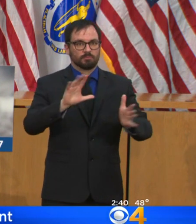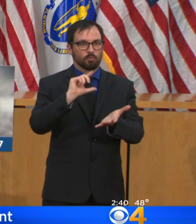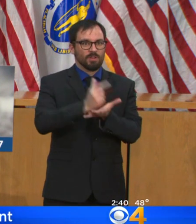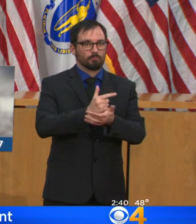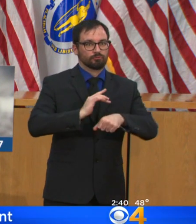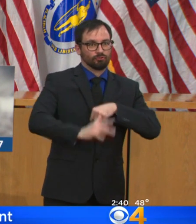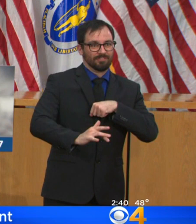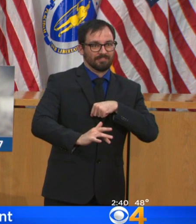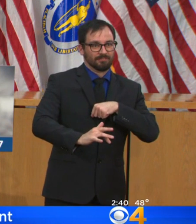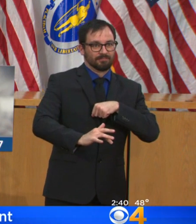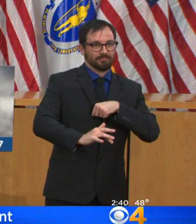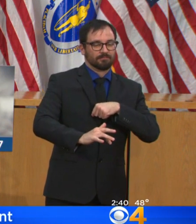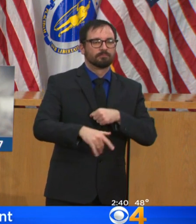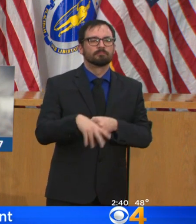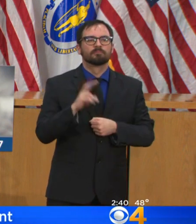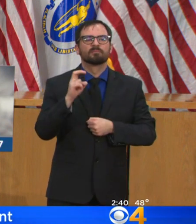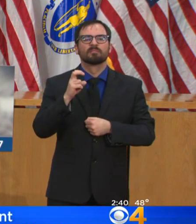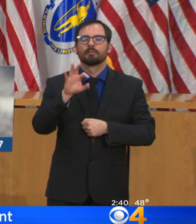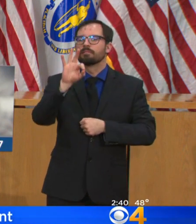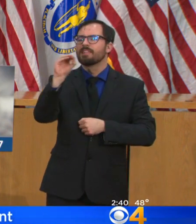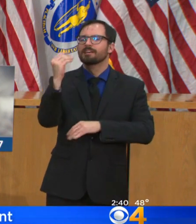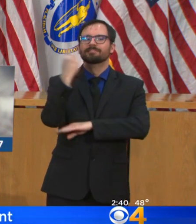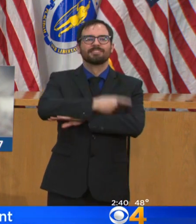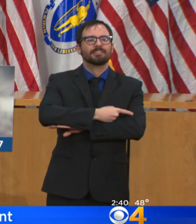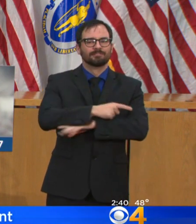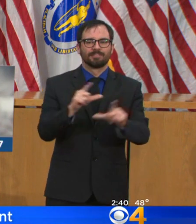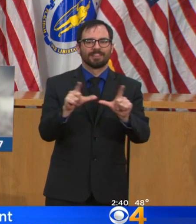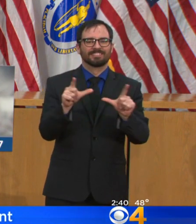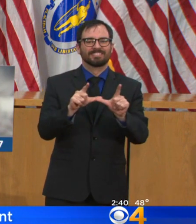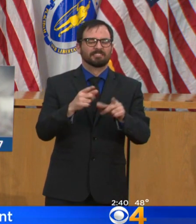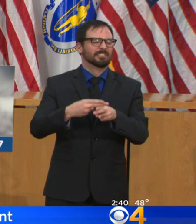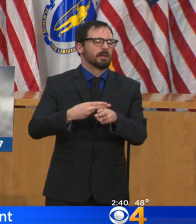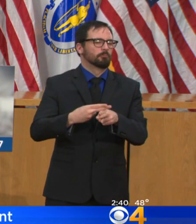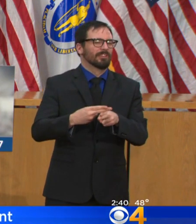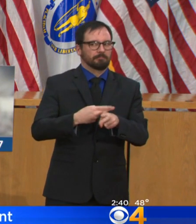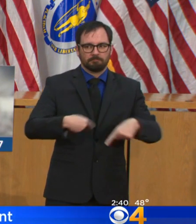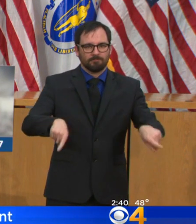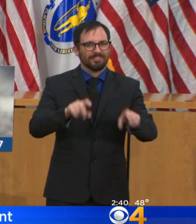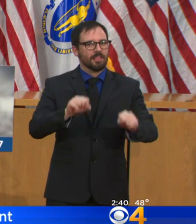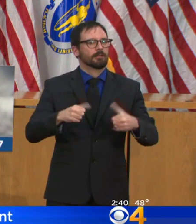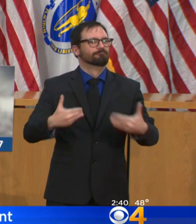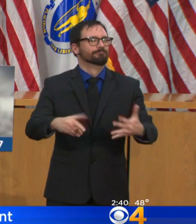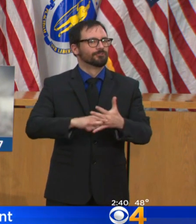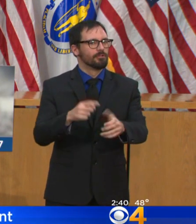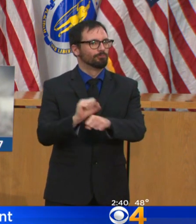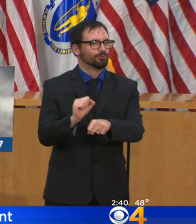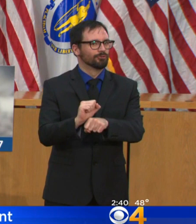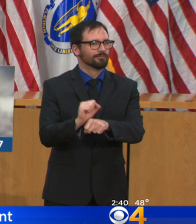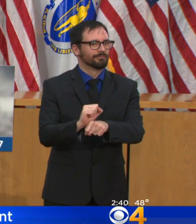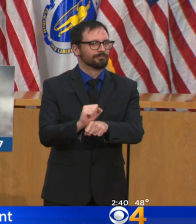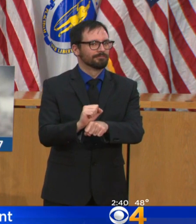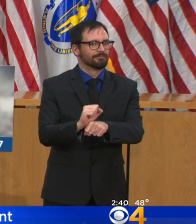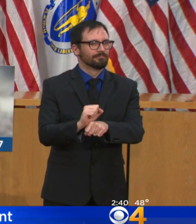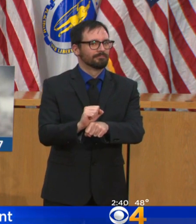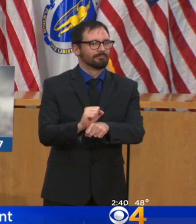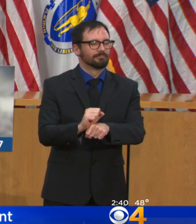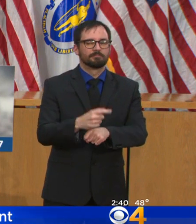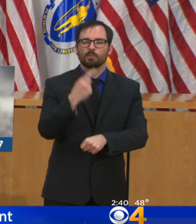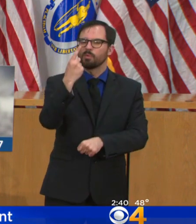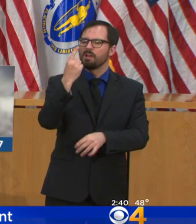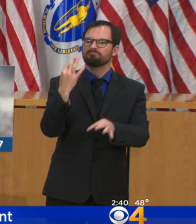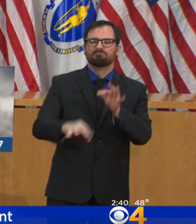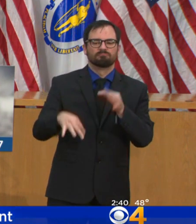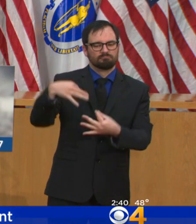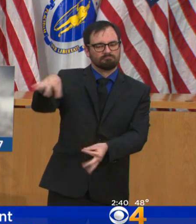through the Board of Registration of Medicine, a one-page application. So in the event that the medical schools